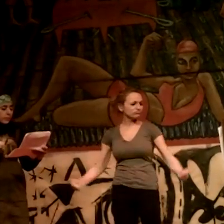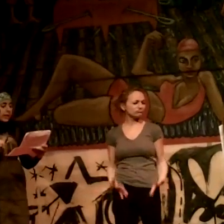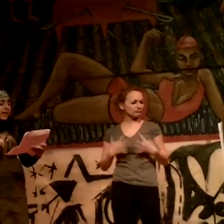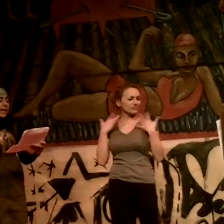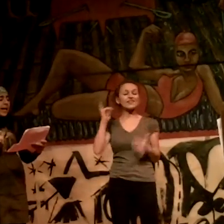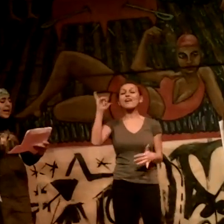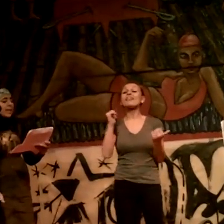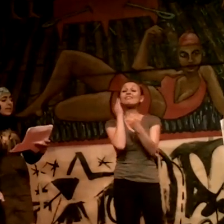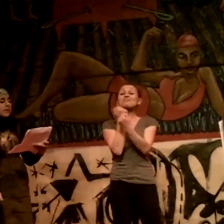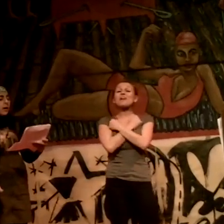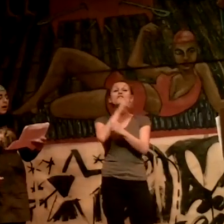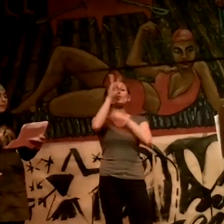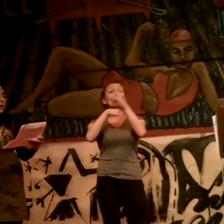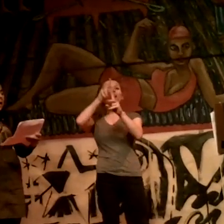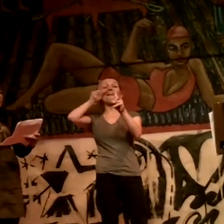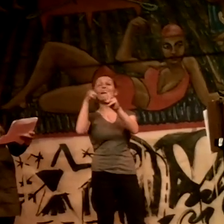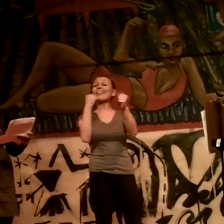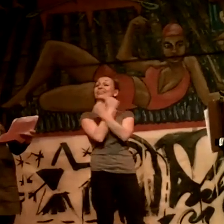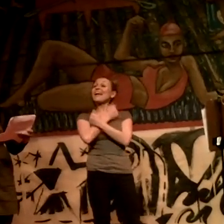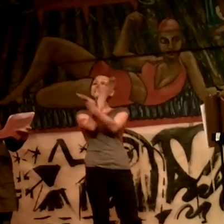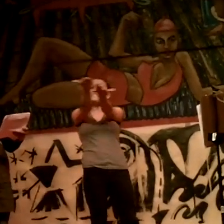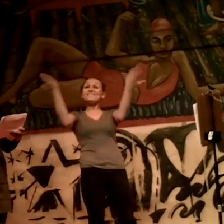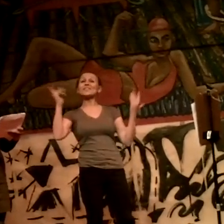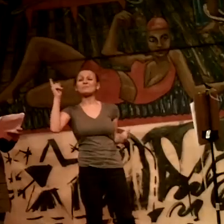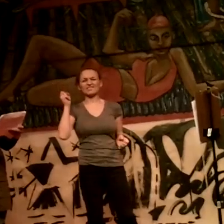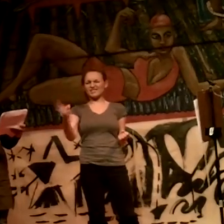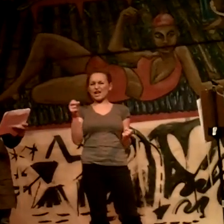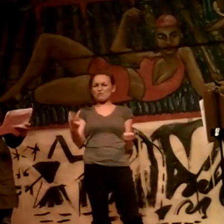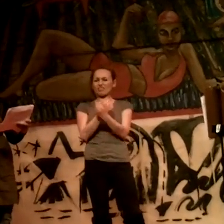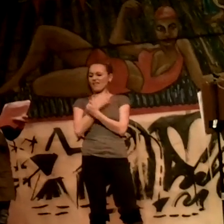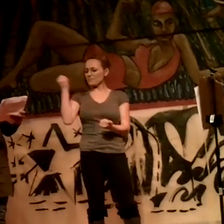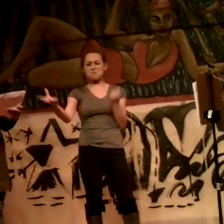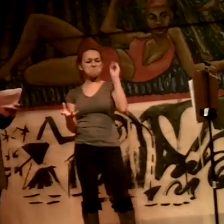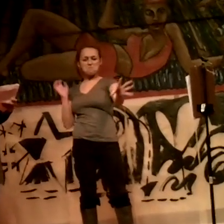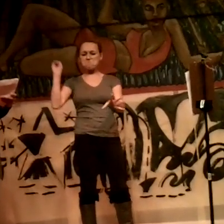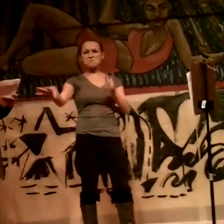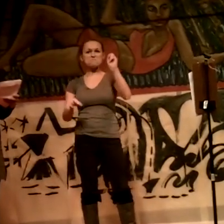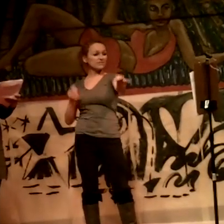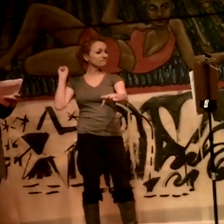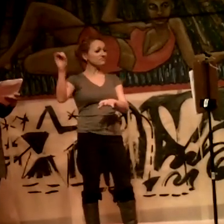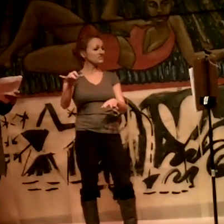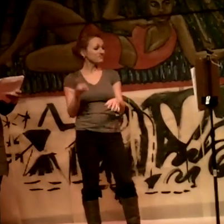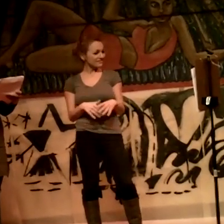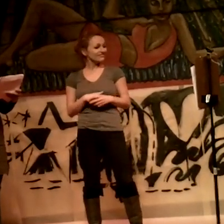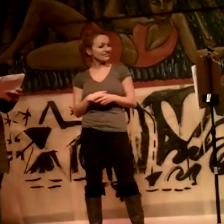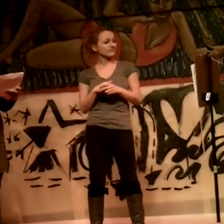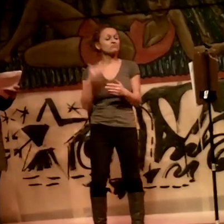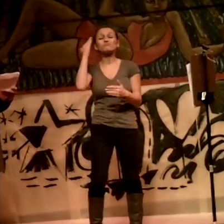Hands of cobblestone freelance hardship has knocked on their door.